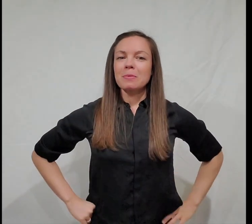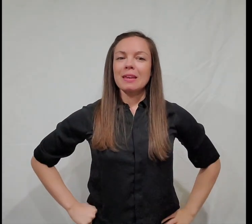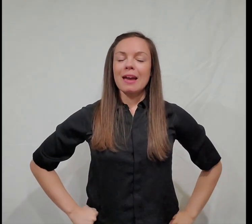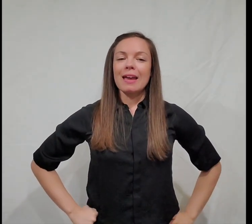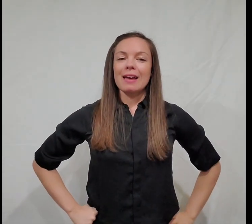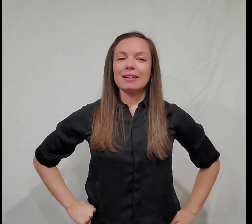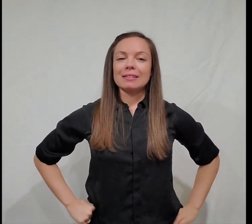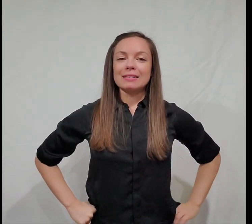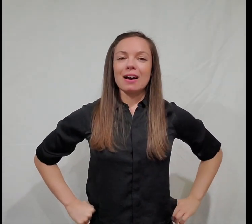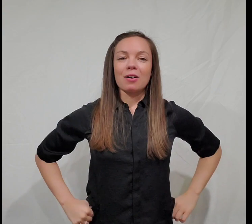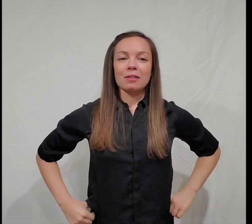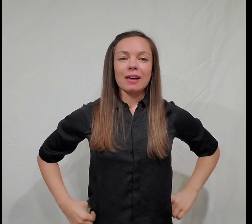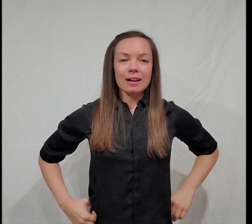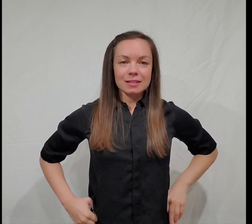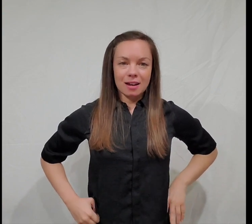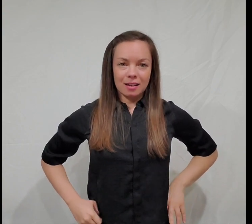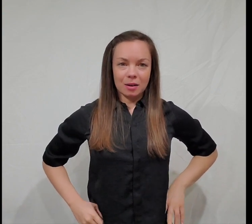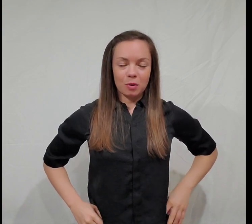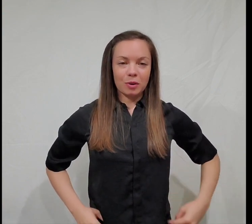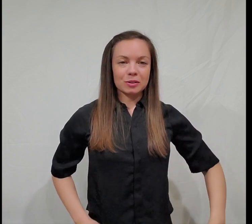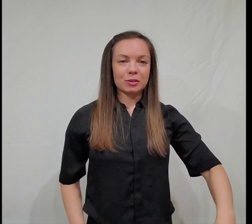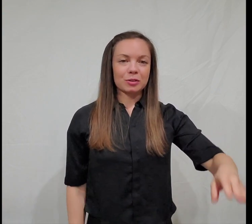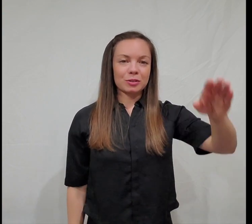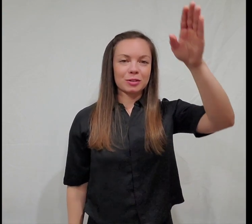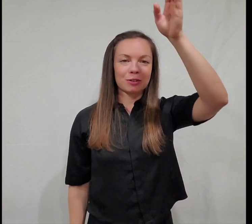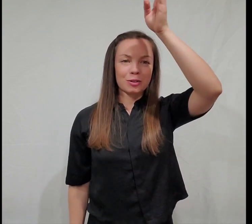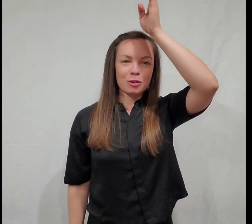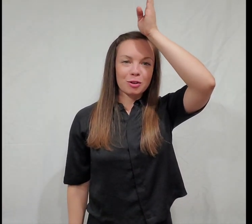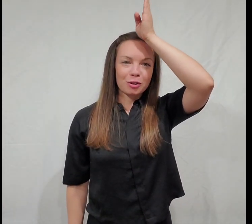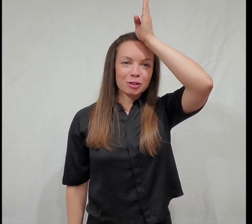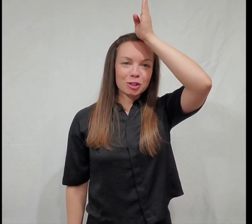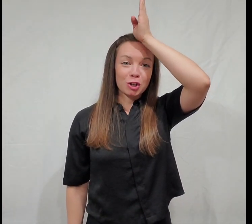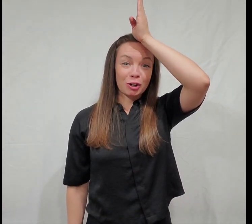And our last sign that we're going to learn. Shark.